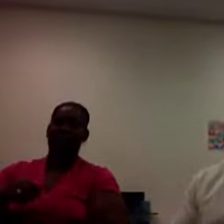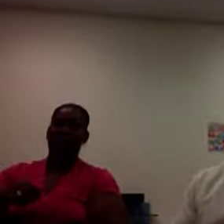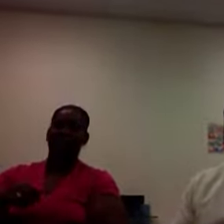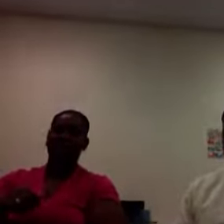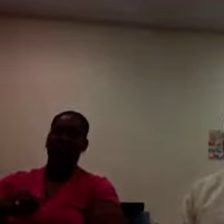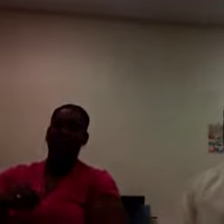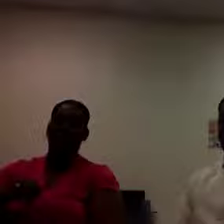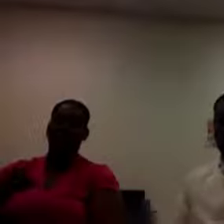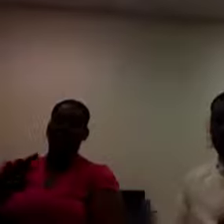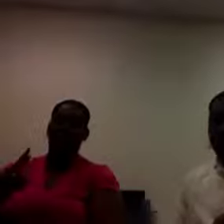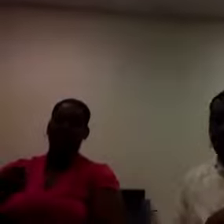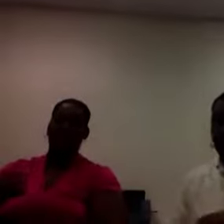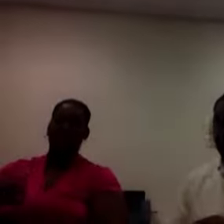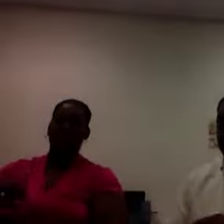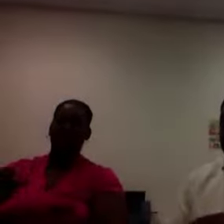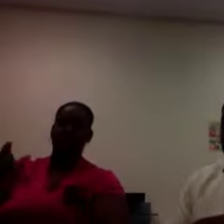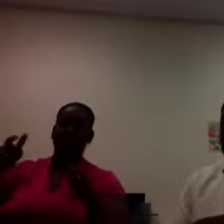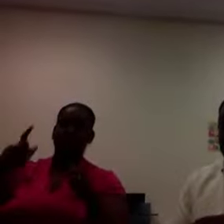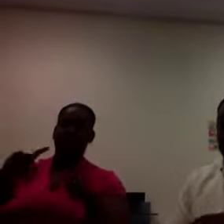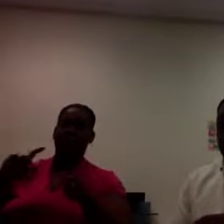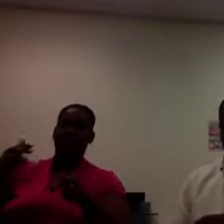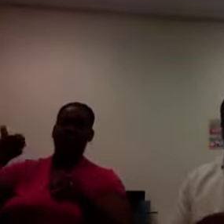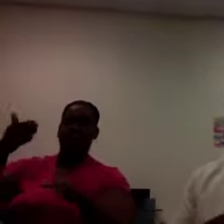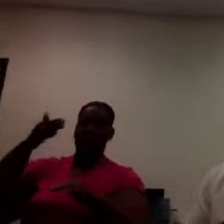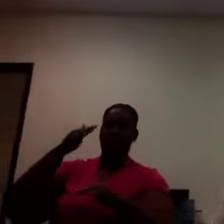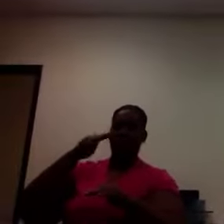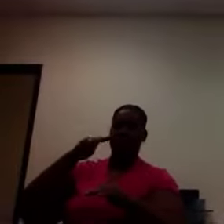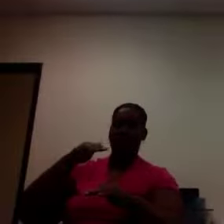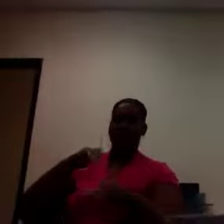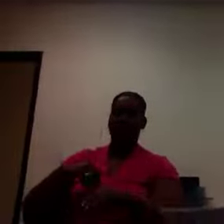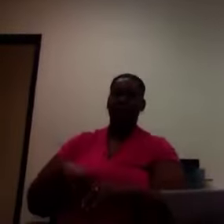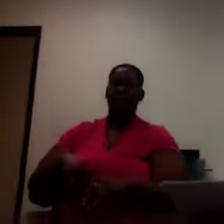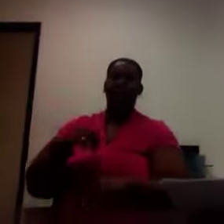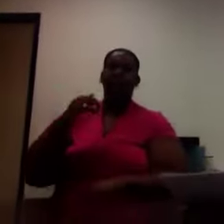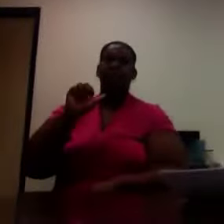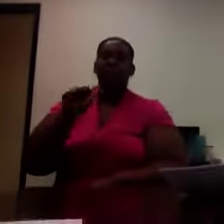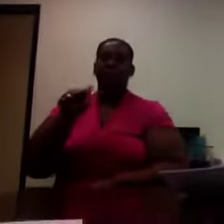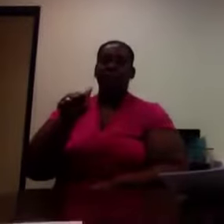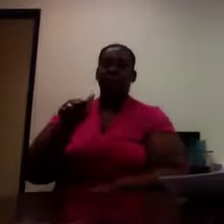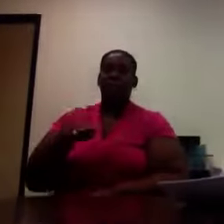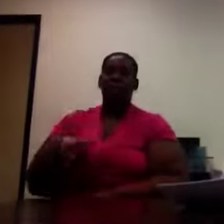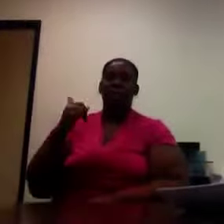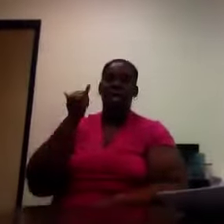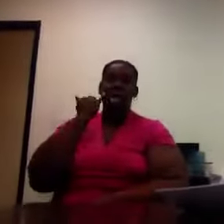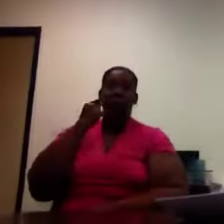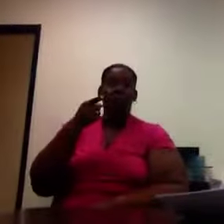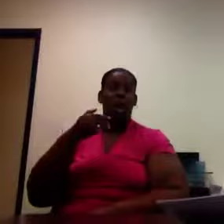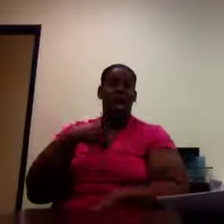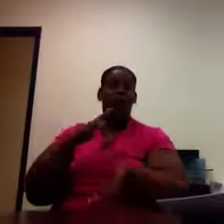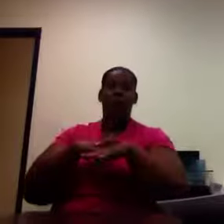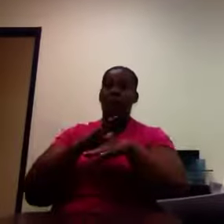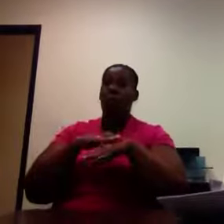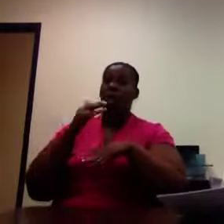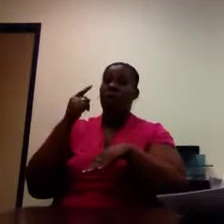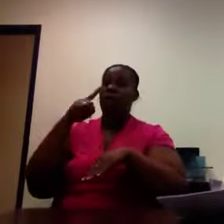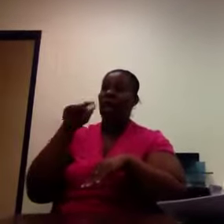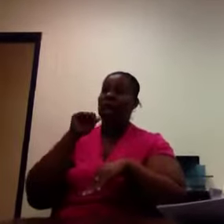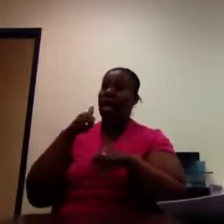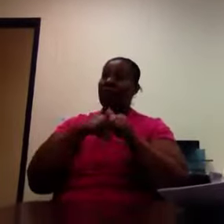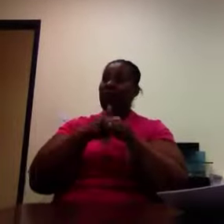Disciplinary right. Disciplinary action. If you are given a warning for not following these and any other facility rules and no